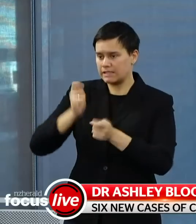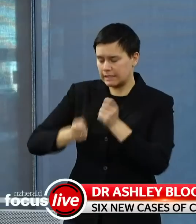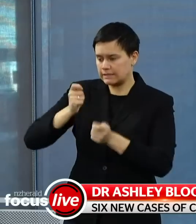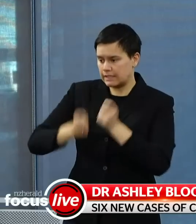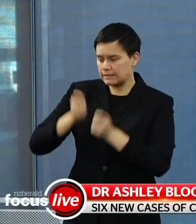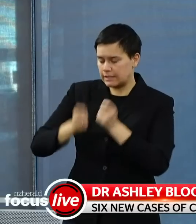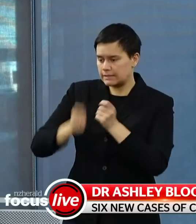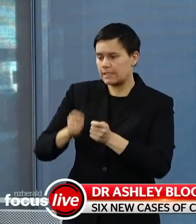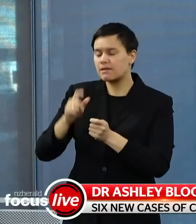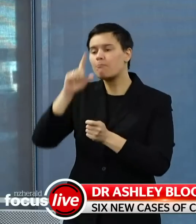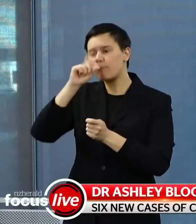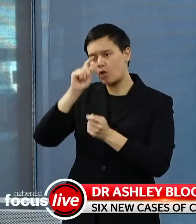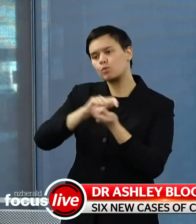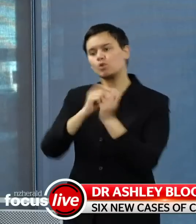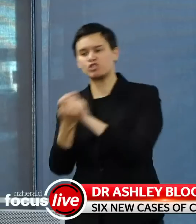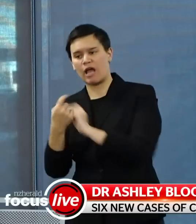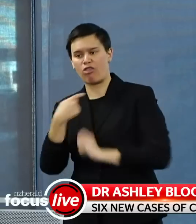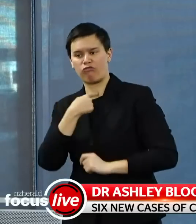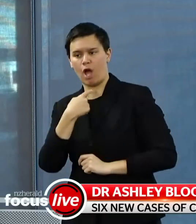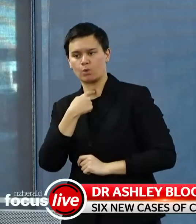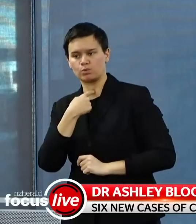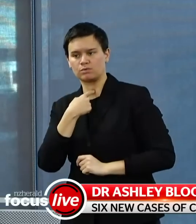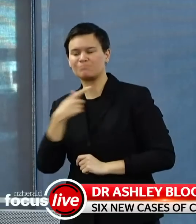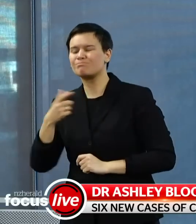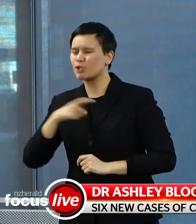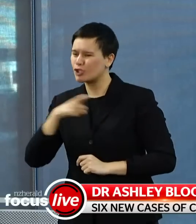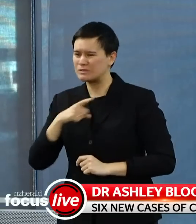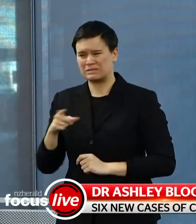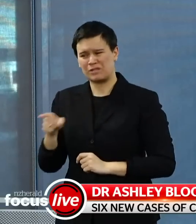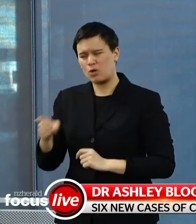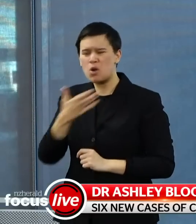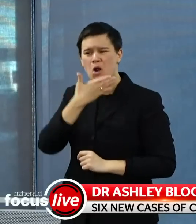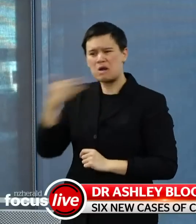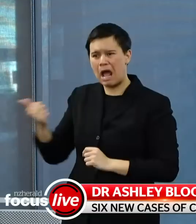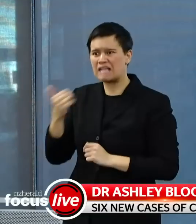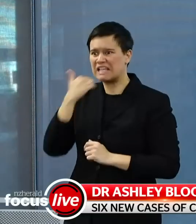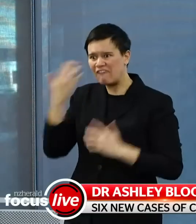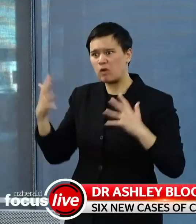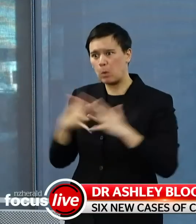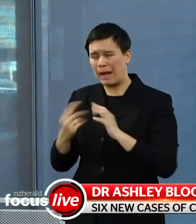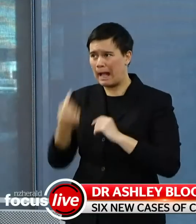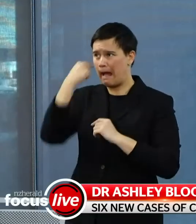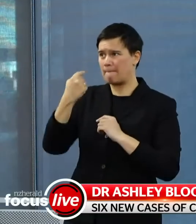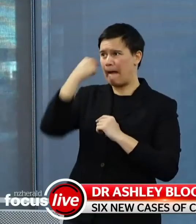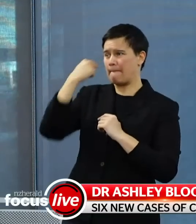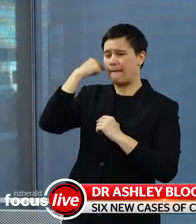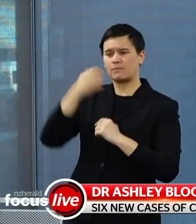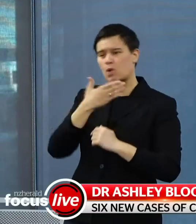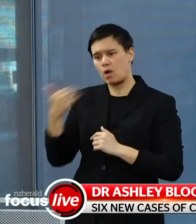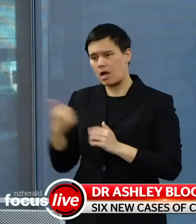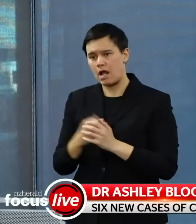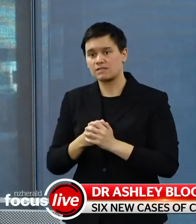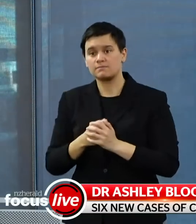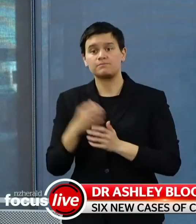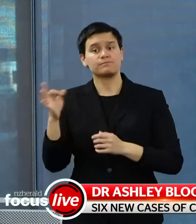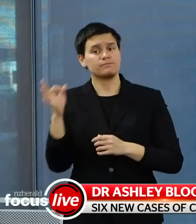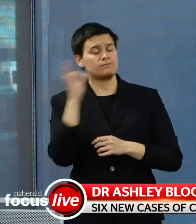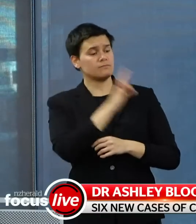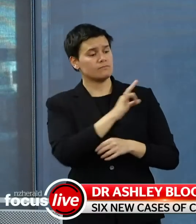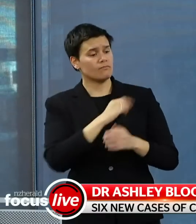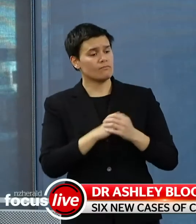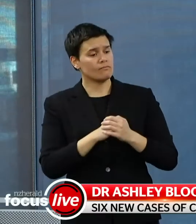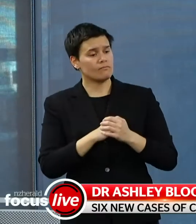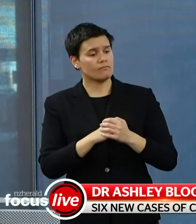sooner rather than later. But it's not, it's not imminent. It's not in the next few weeks. You, you mentioned GPs earlier and the work they're doing. Has the ministry's